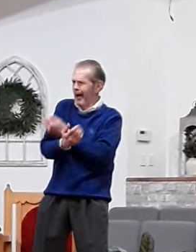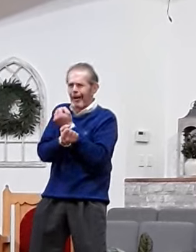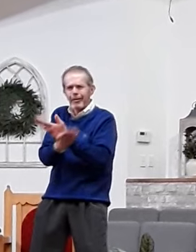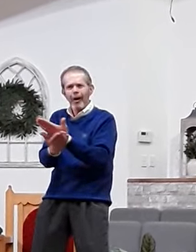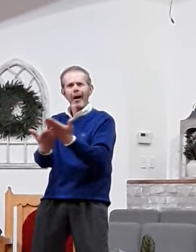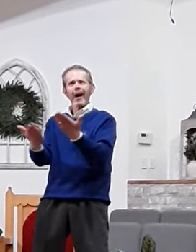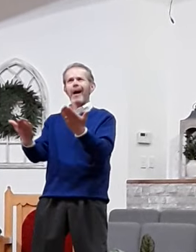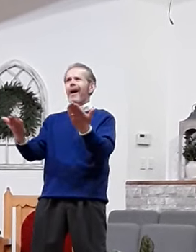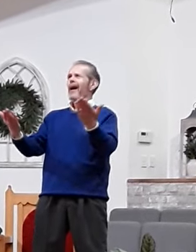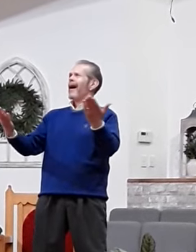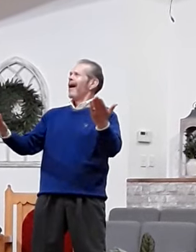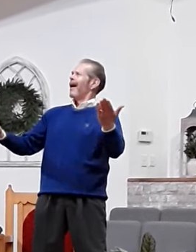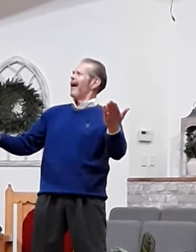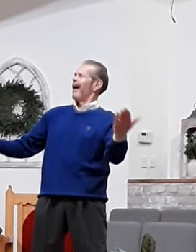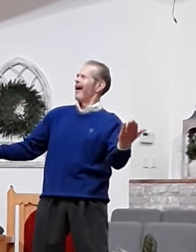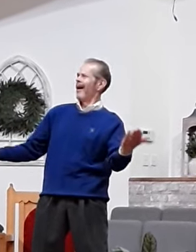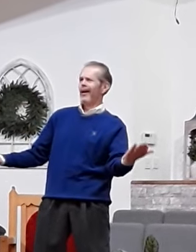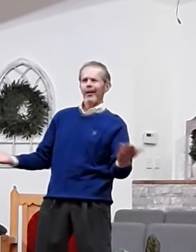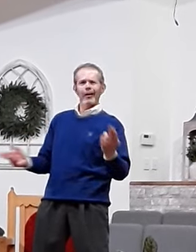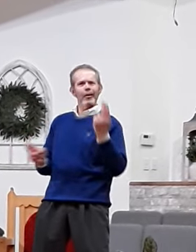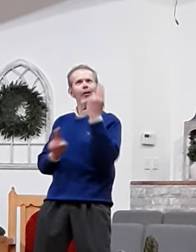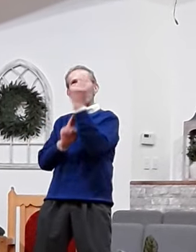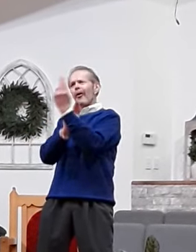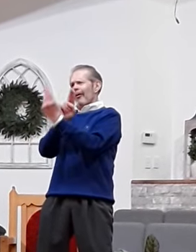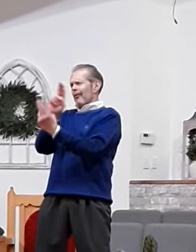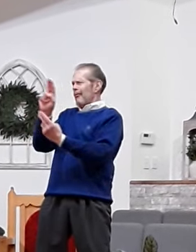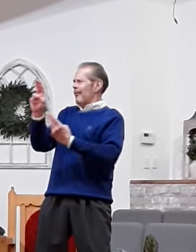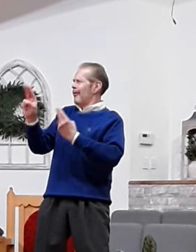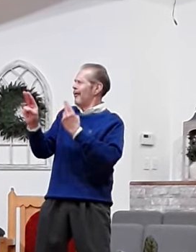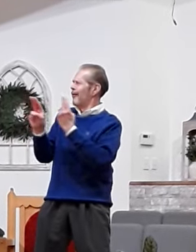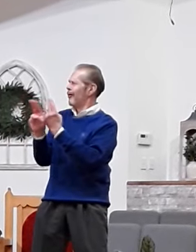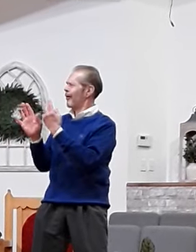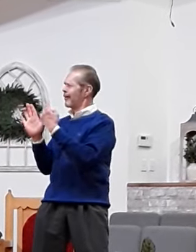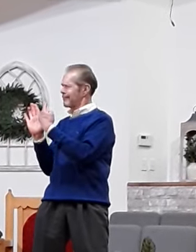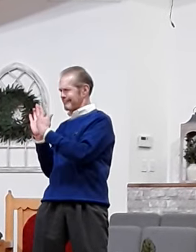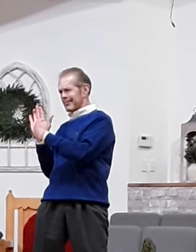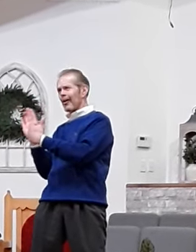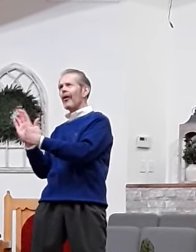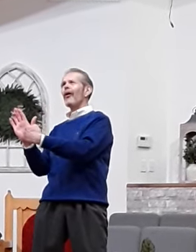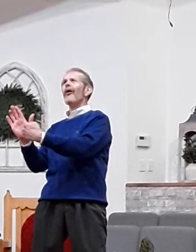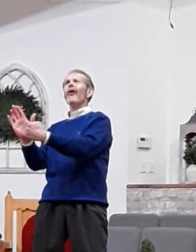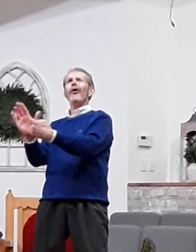the universe displayed.